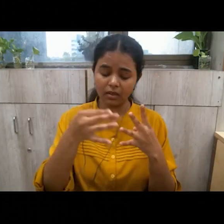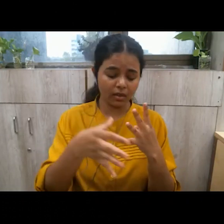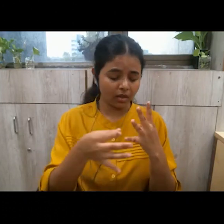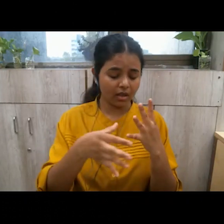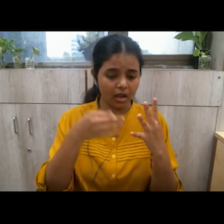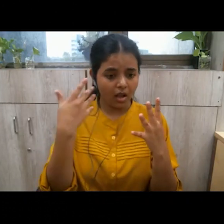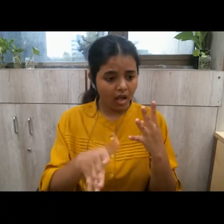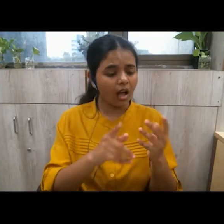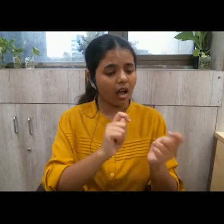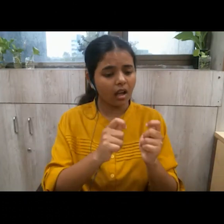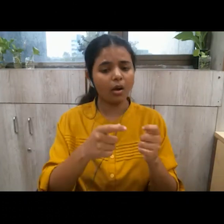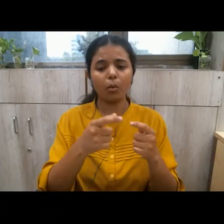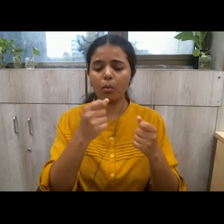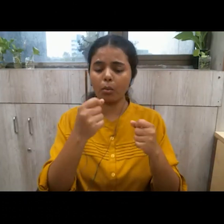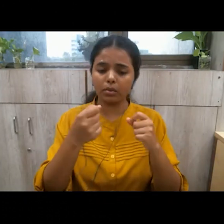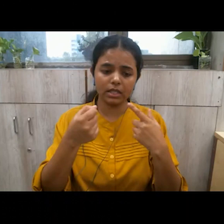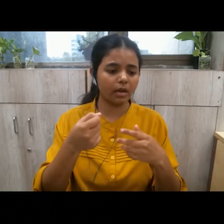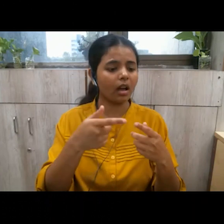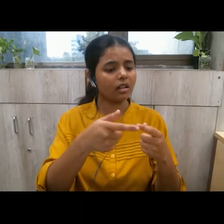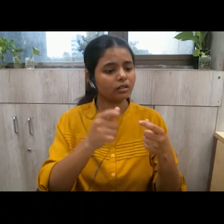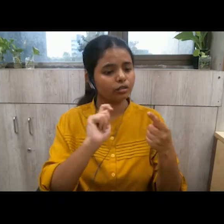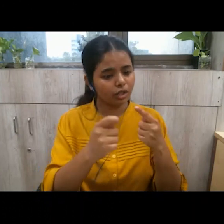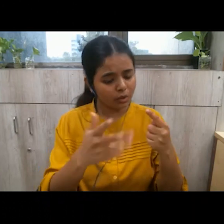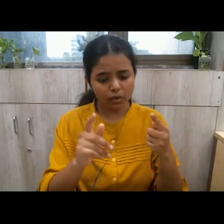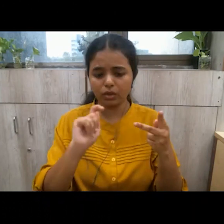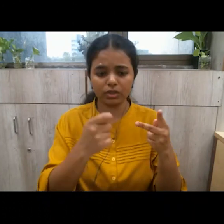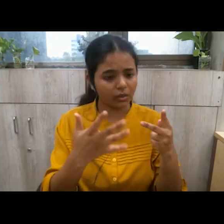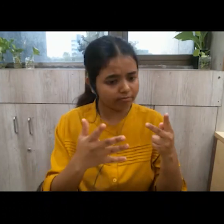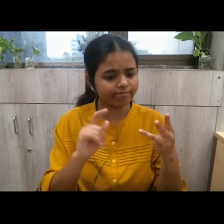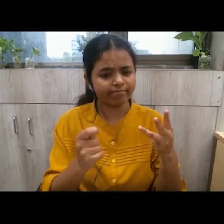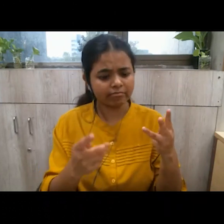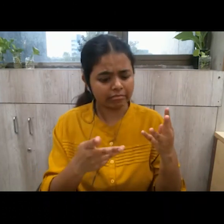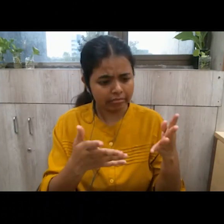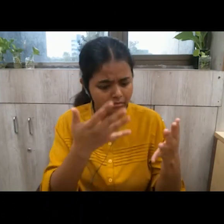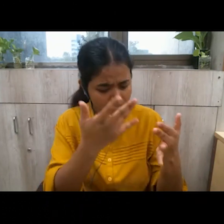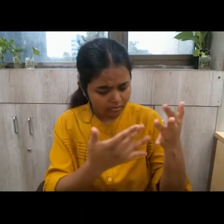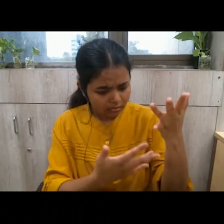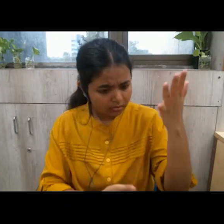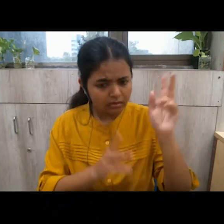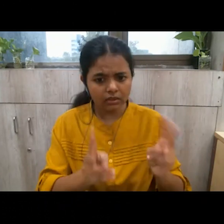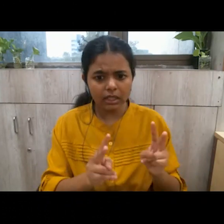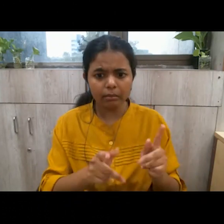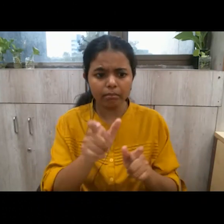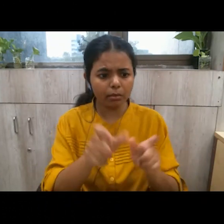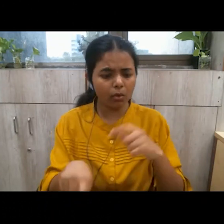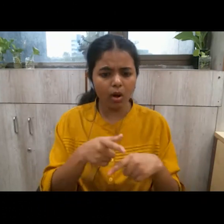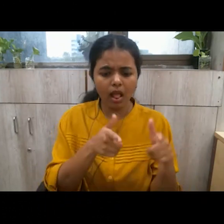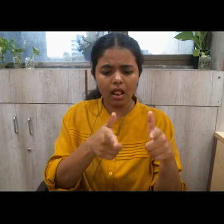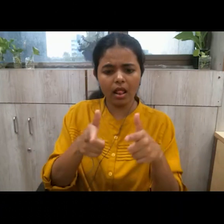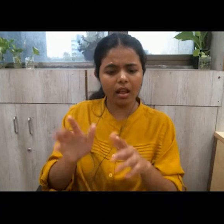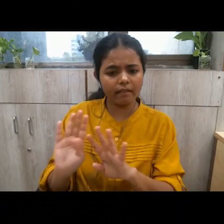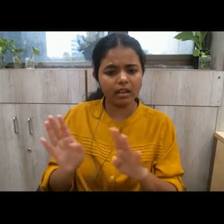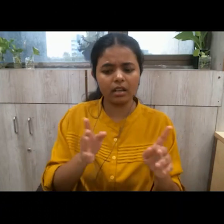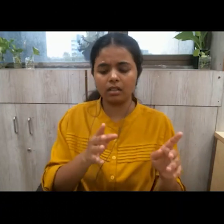we want that person to reform but if he is a threat to others if he continues to be a threat to